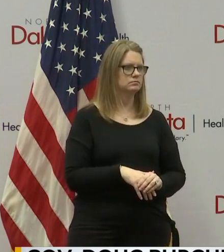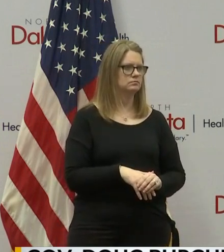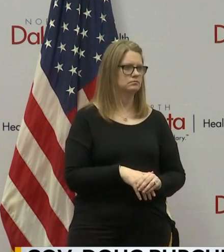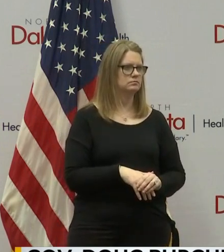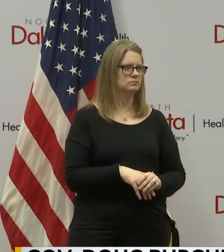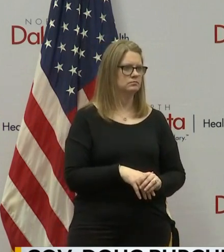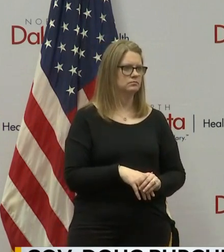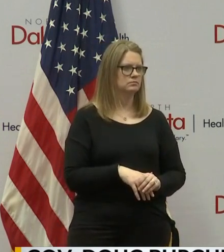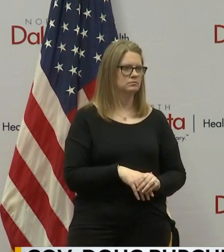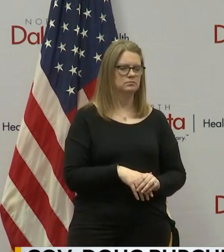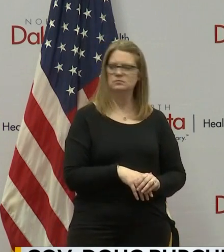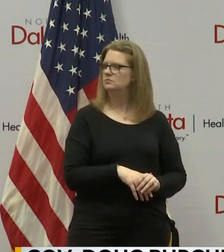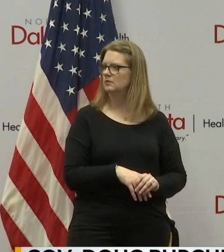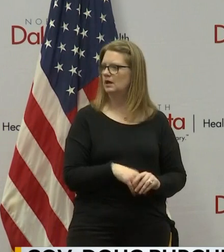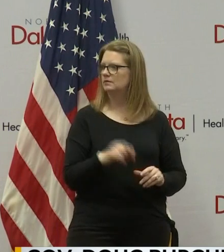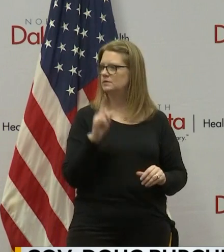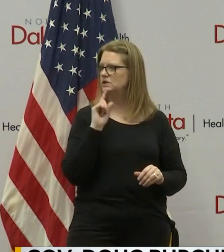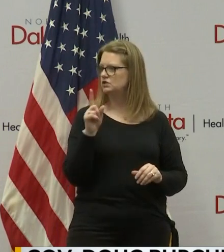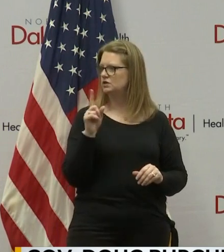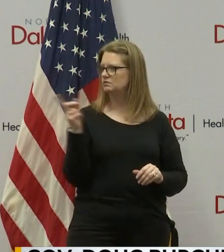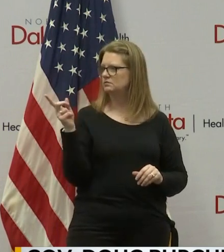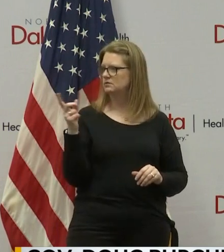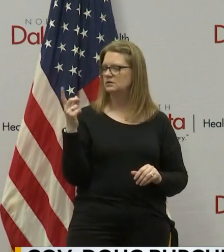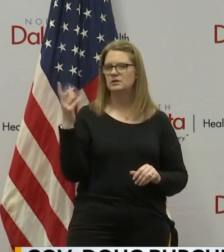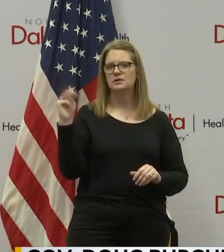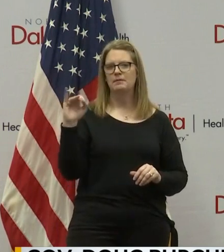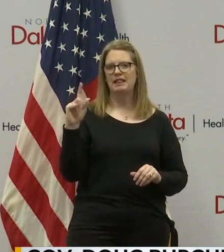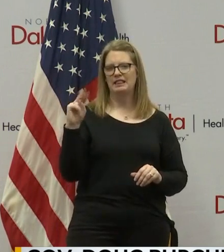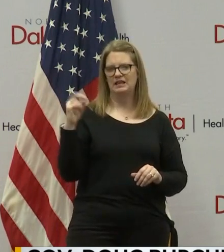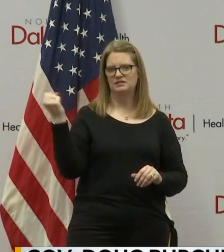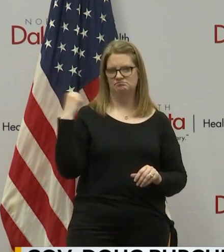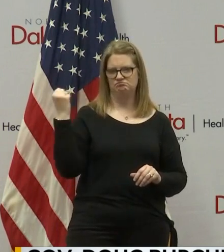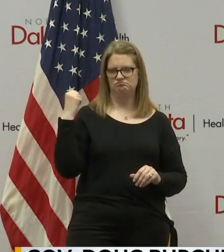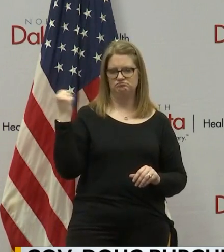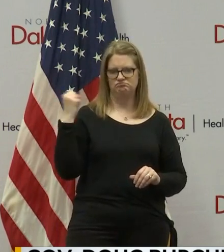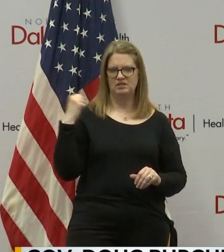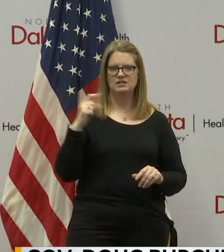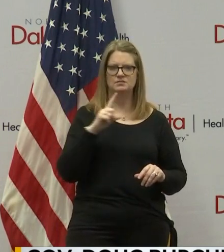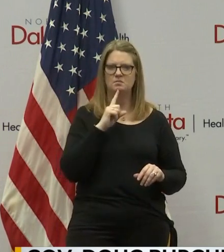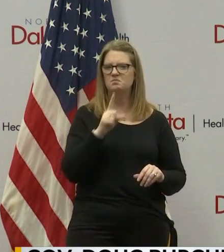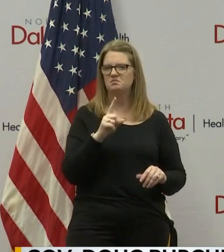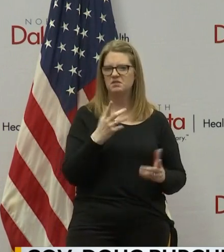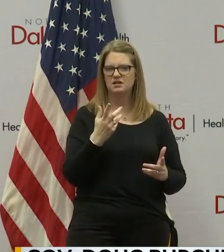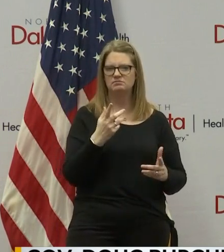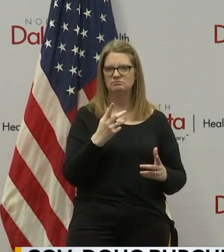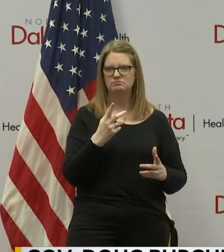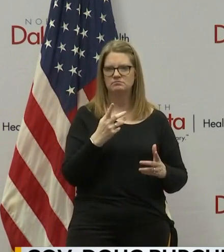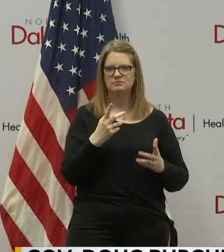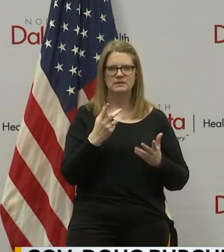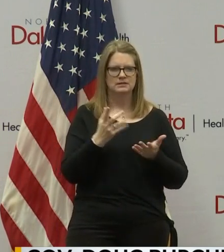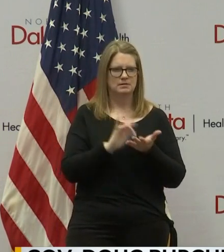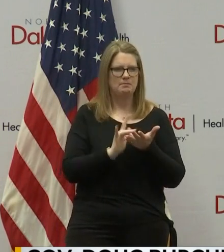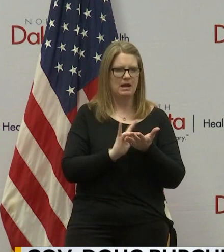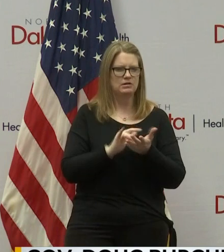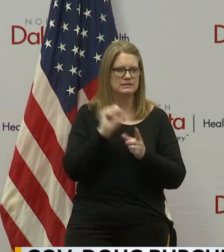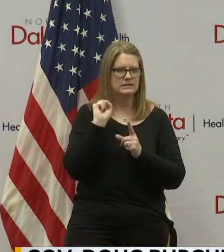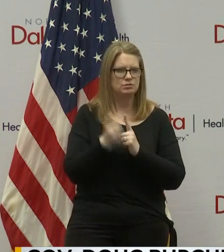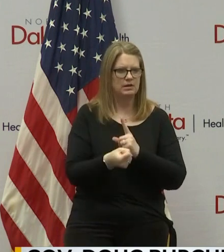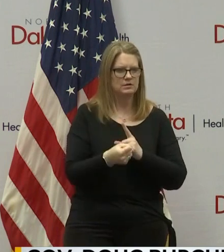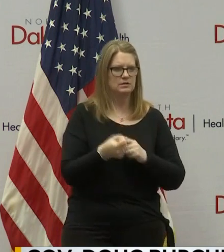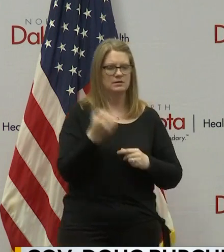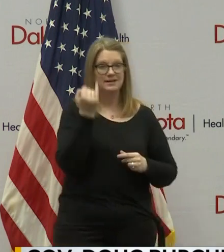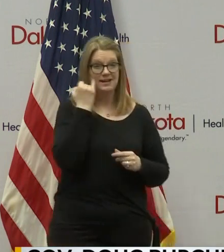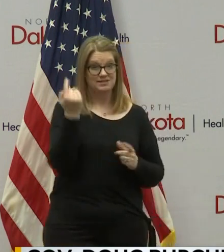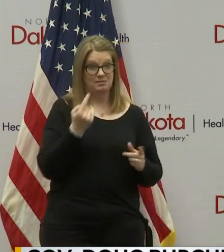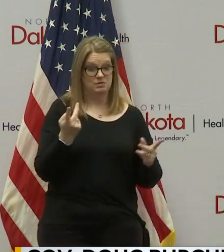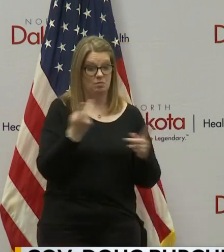and I'm sure there's a way that we handle that. My Lynn's nodding yes, but there would be for, you know, conditions. I mean, if someone's getting